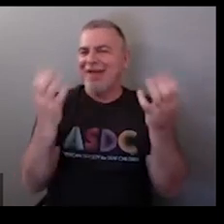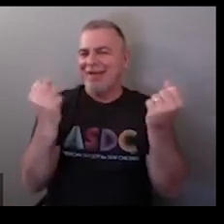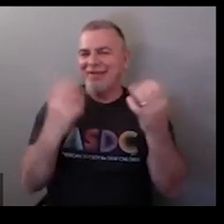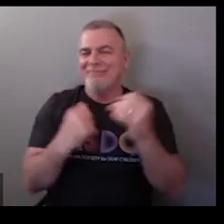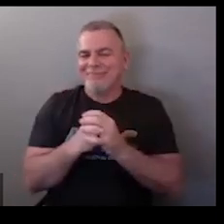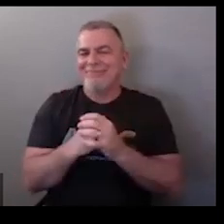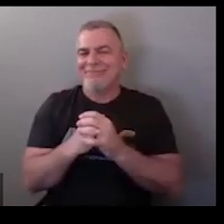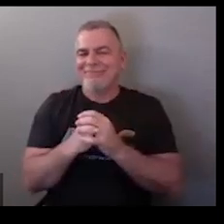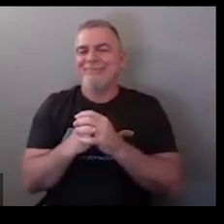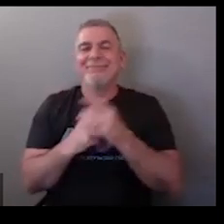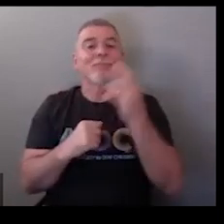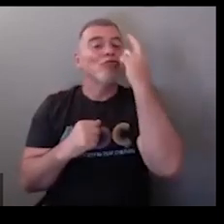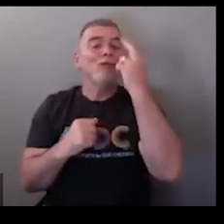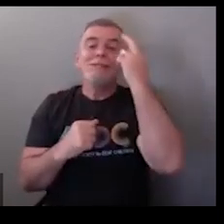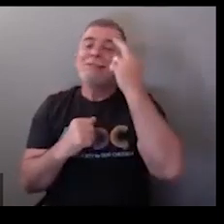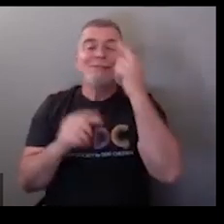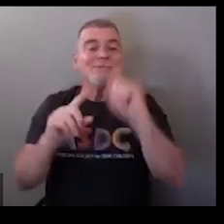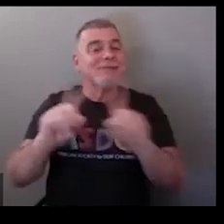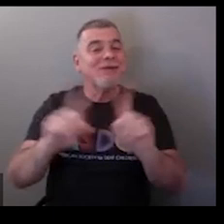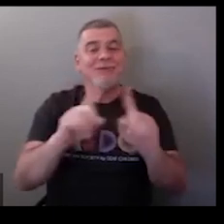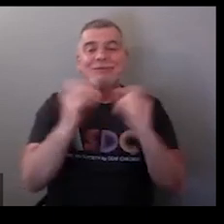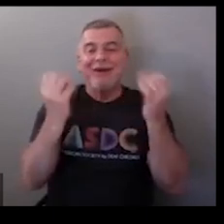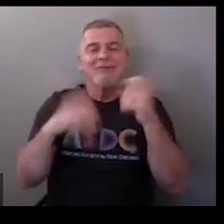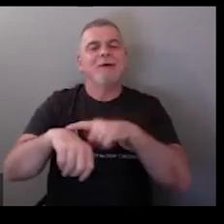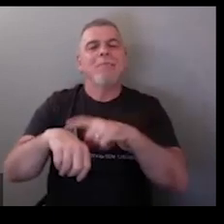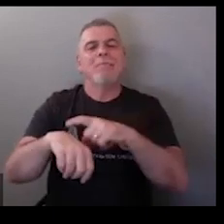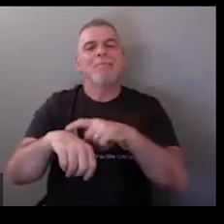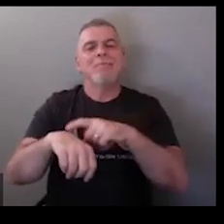so a lot of different signs for